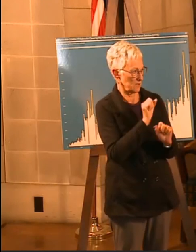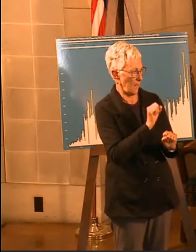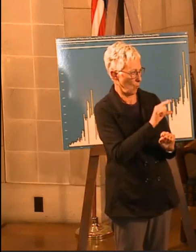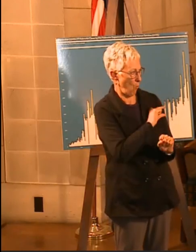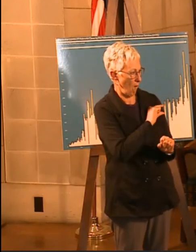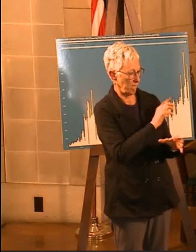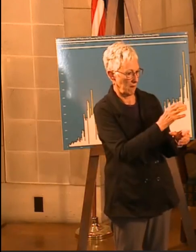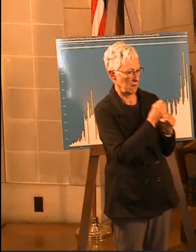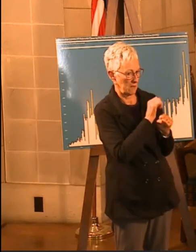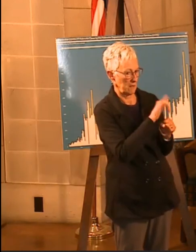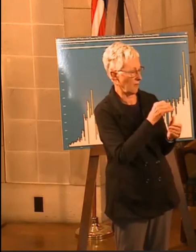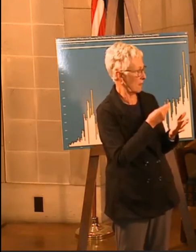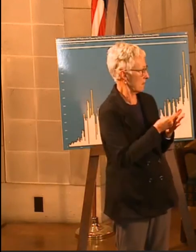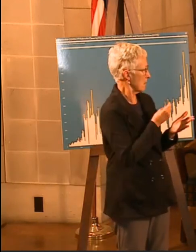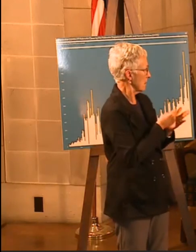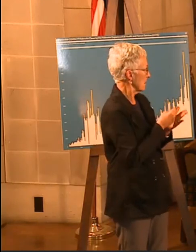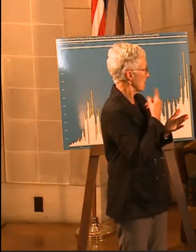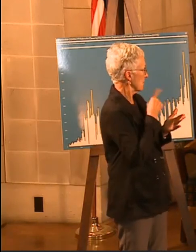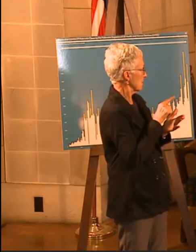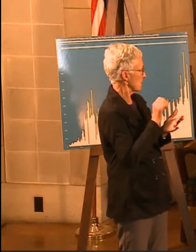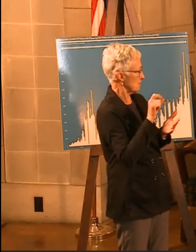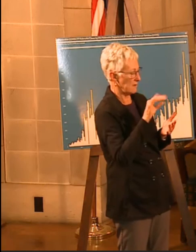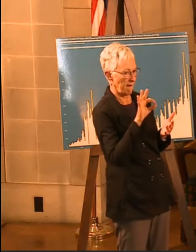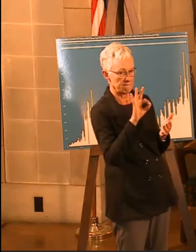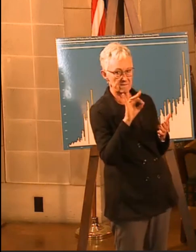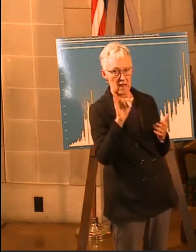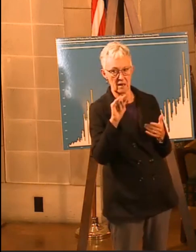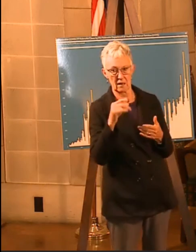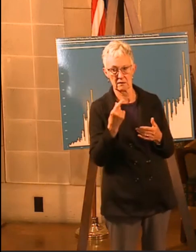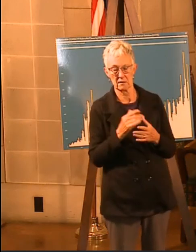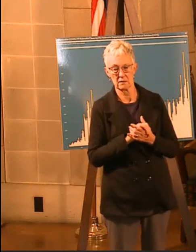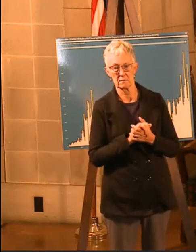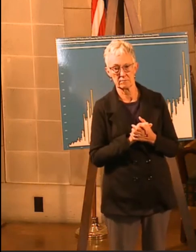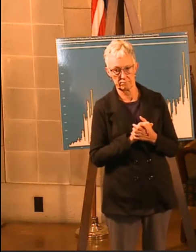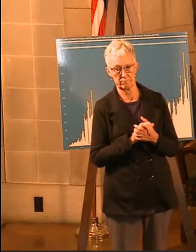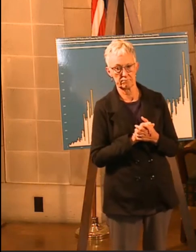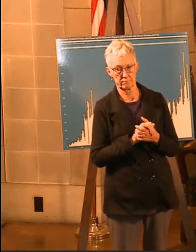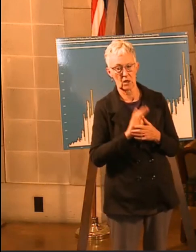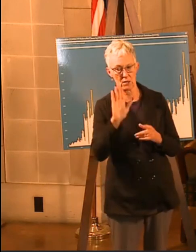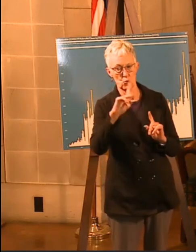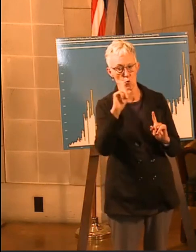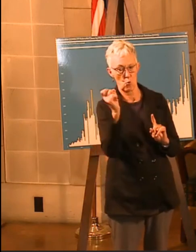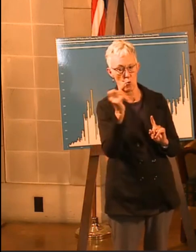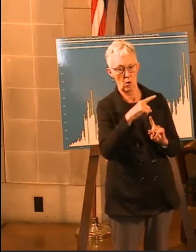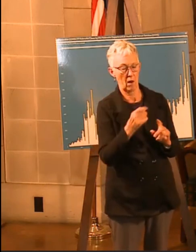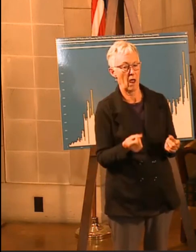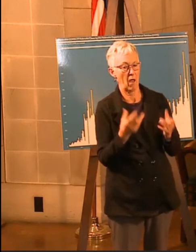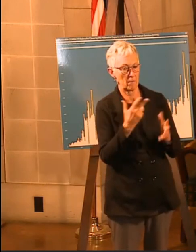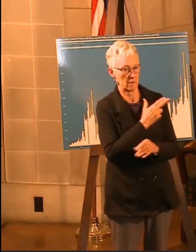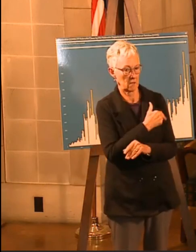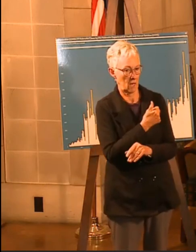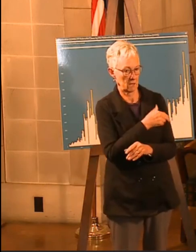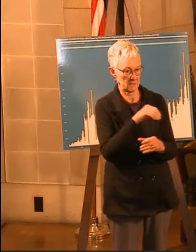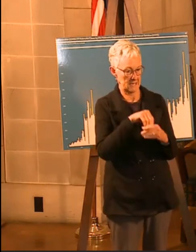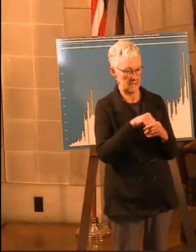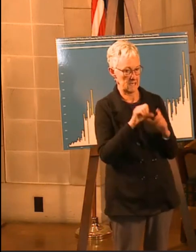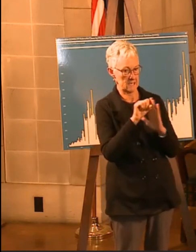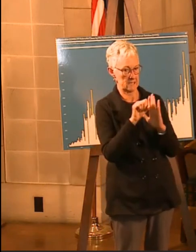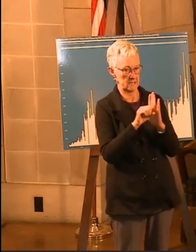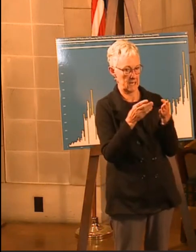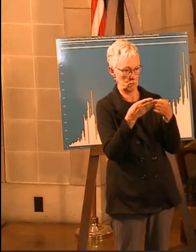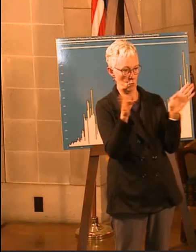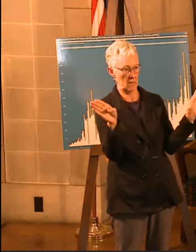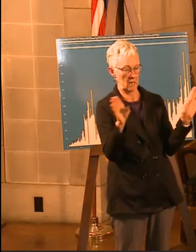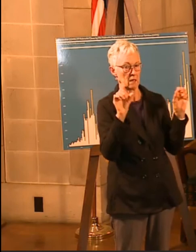Right now we, the hospitals, the question is how many of the hospitals now statewide will be able for this funding?